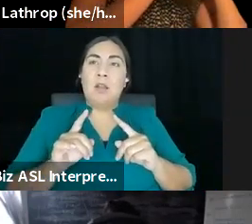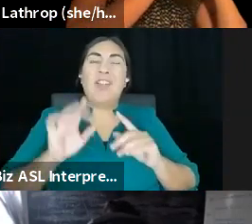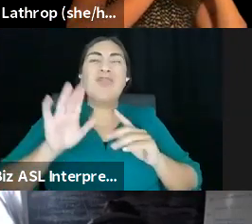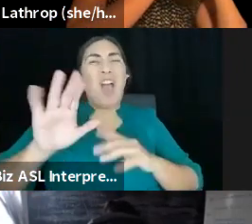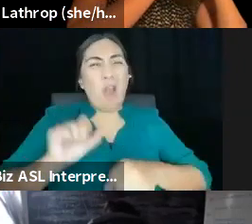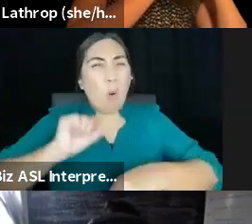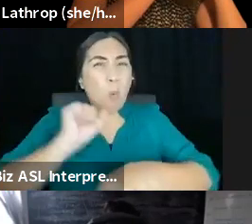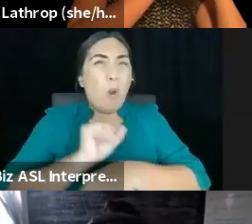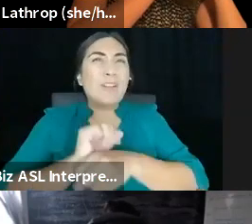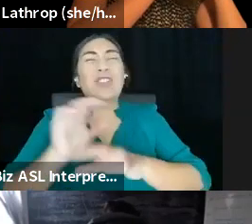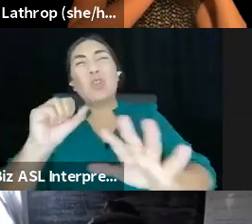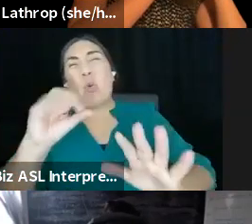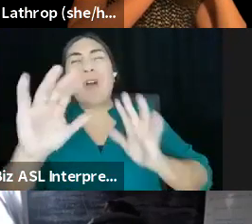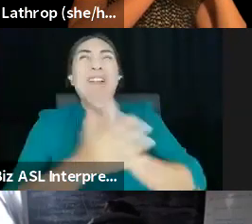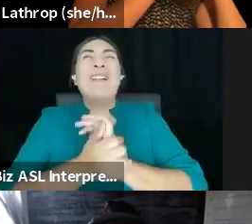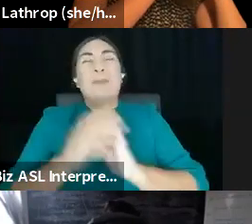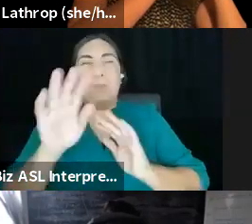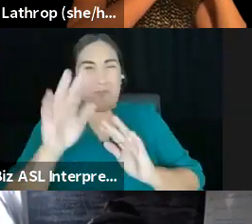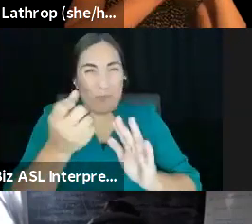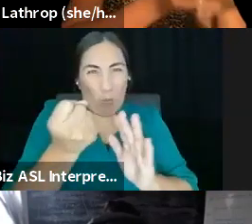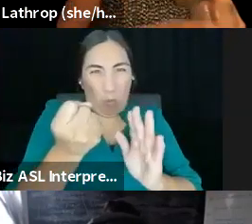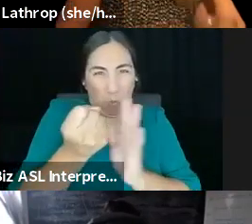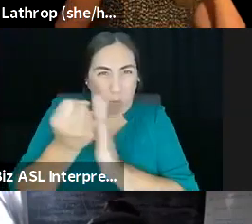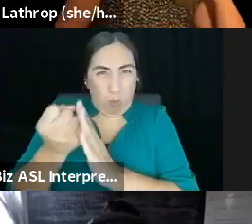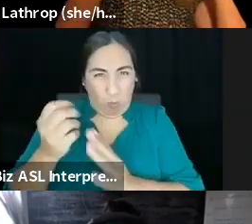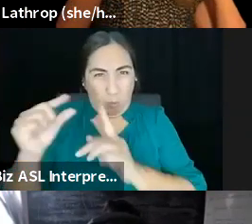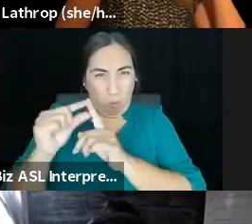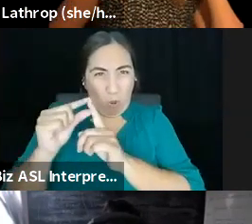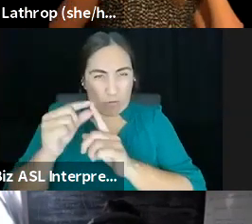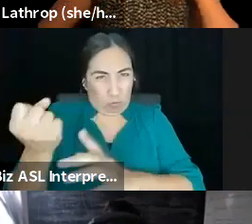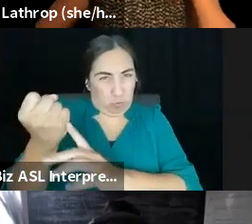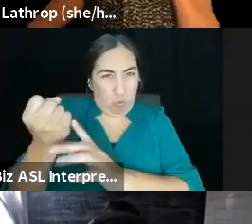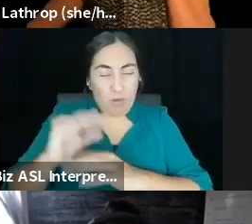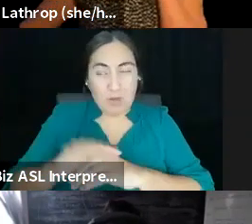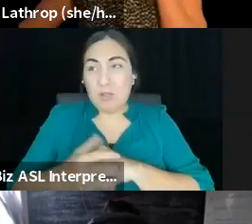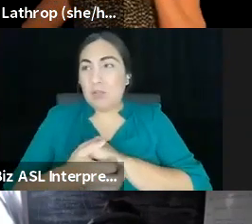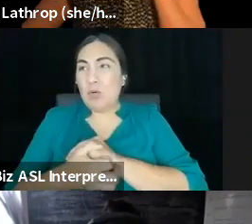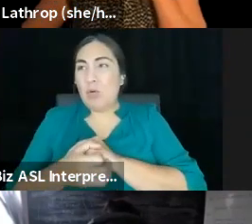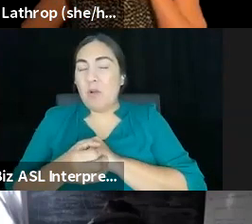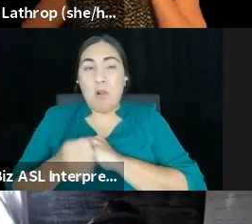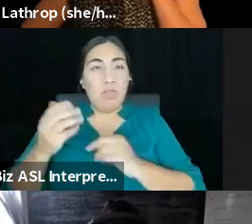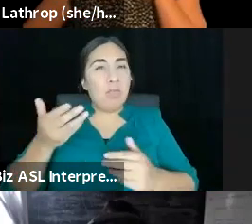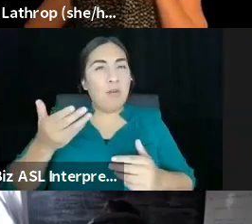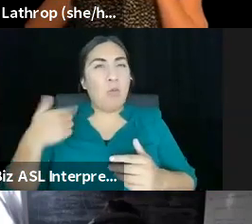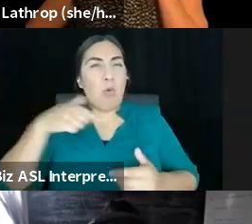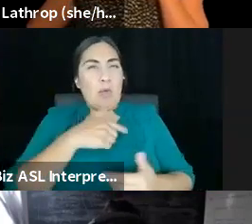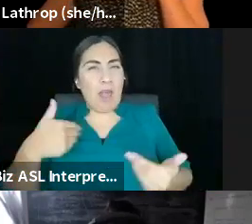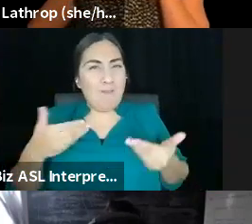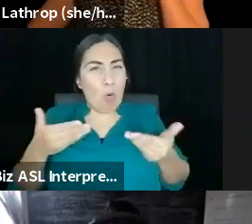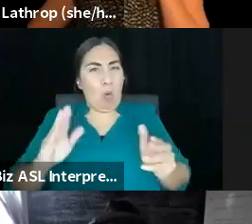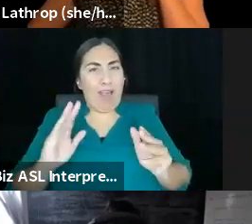so like putting words aside for a second, there's a way of operating and being with each other that you could look at and you could say,